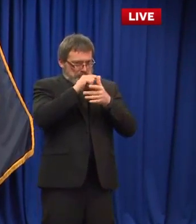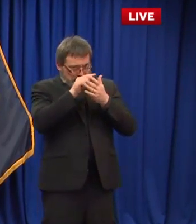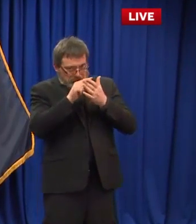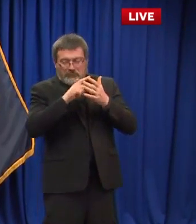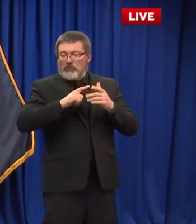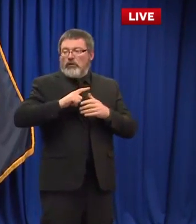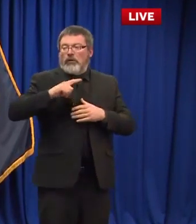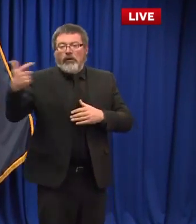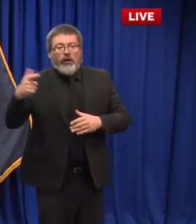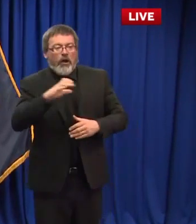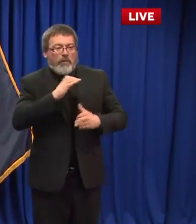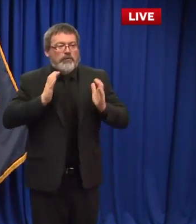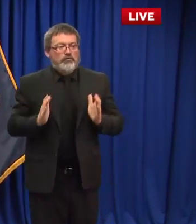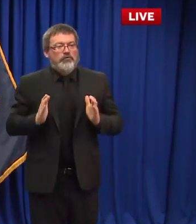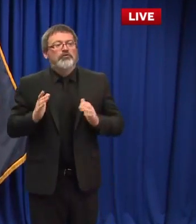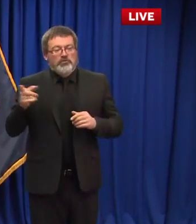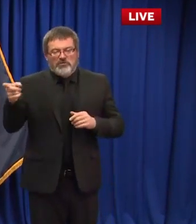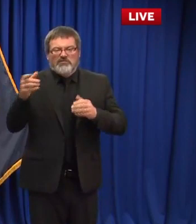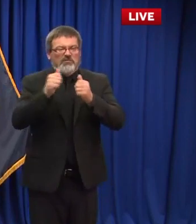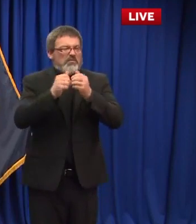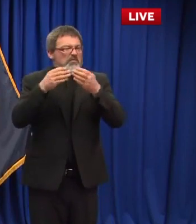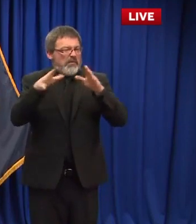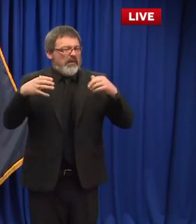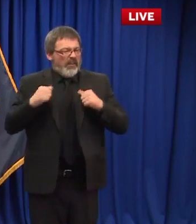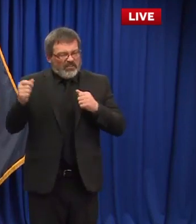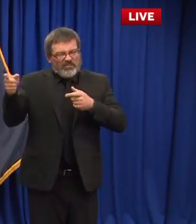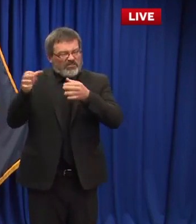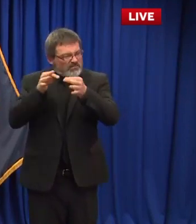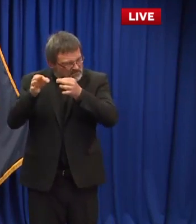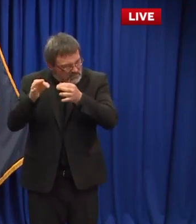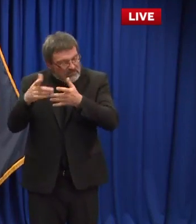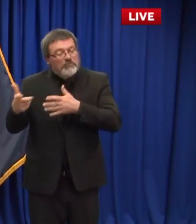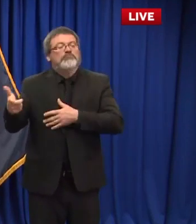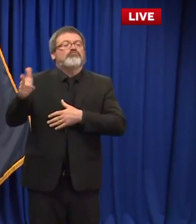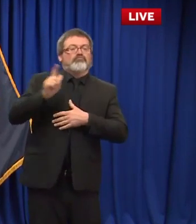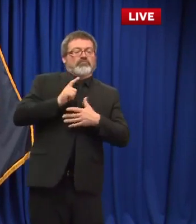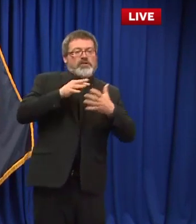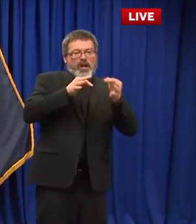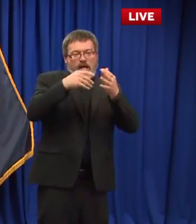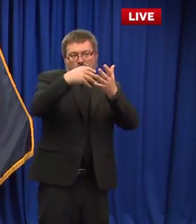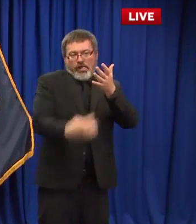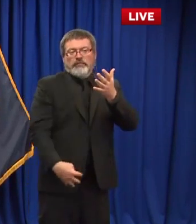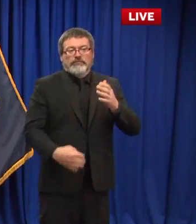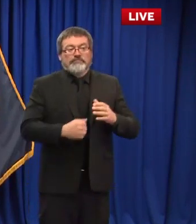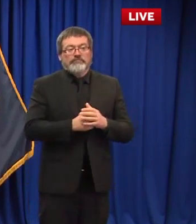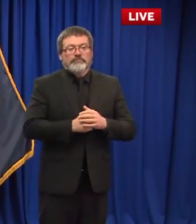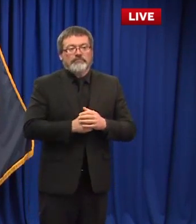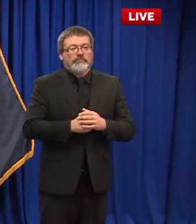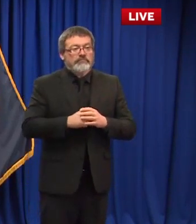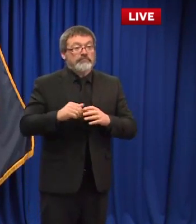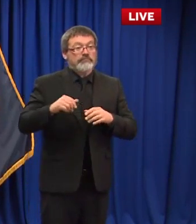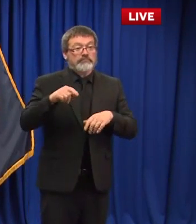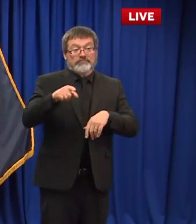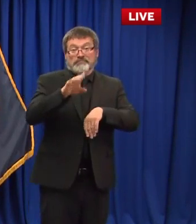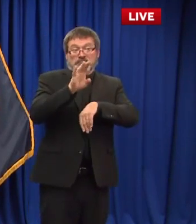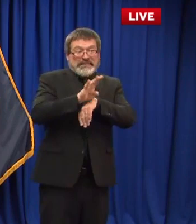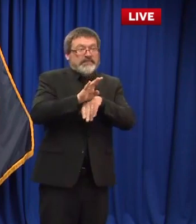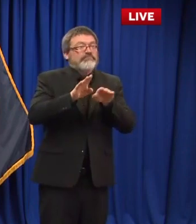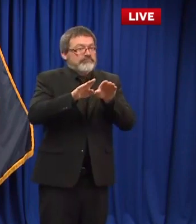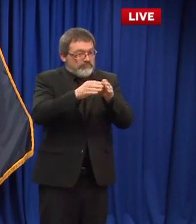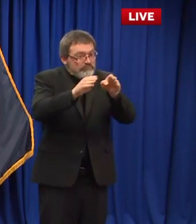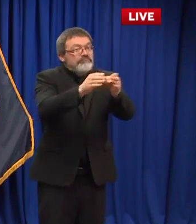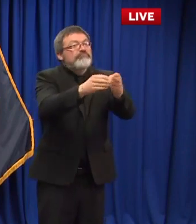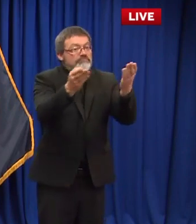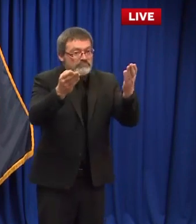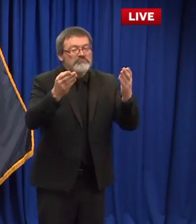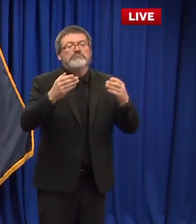for a public health update. But we'll talk about industries and potentially opening and flexing some some things open.